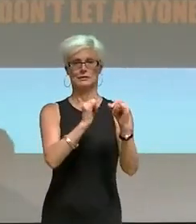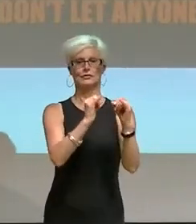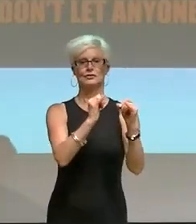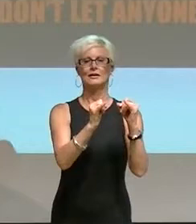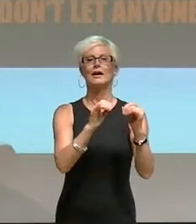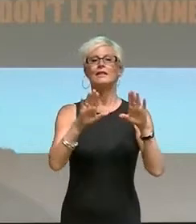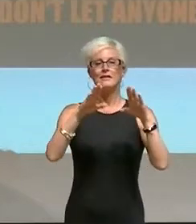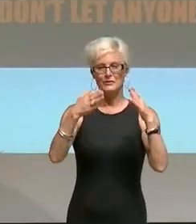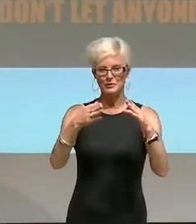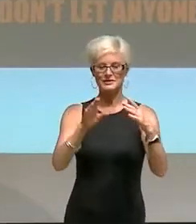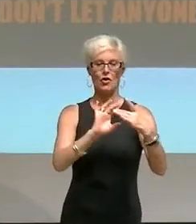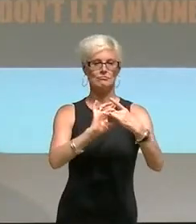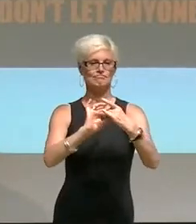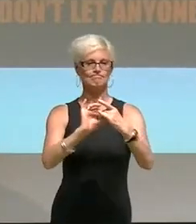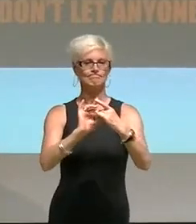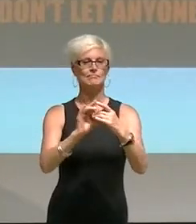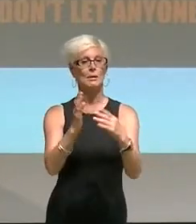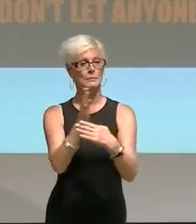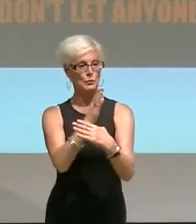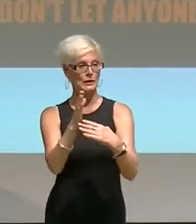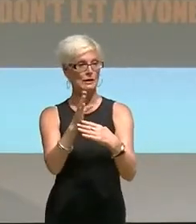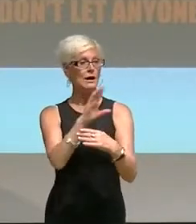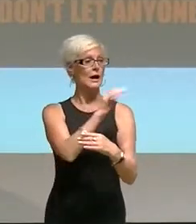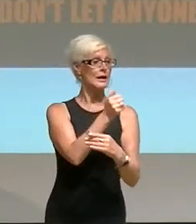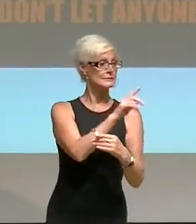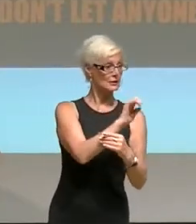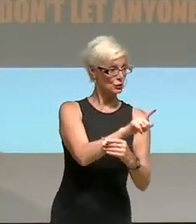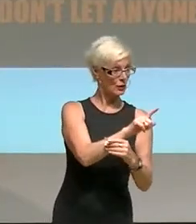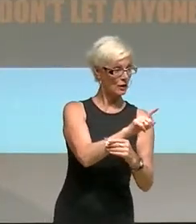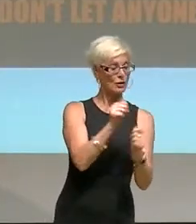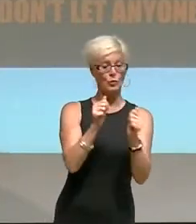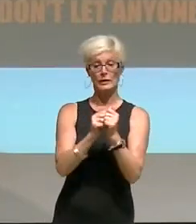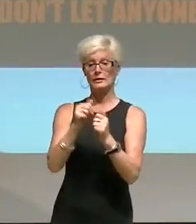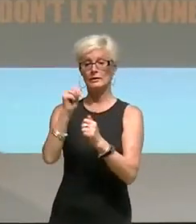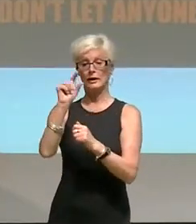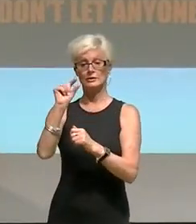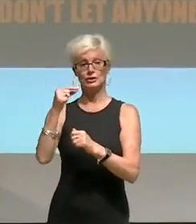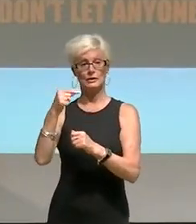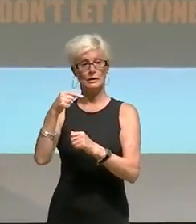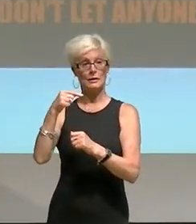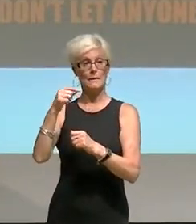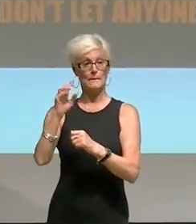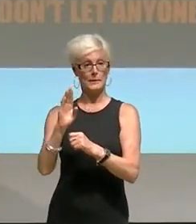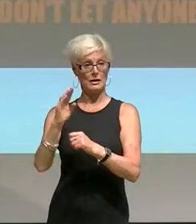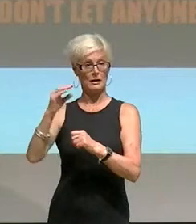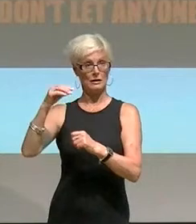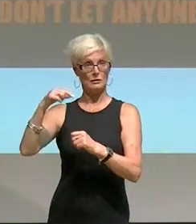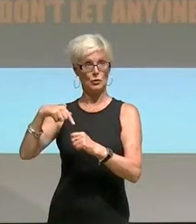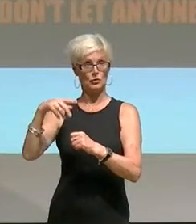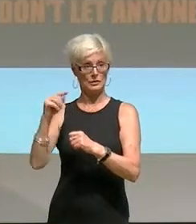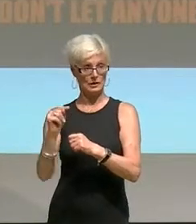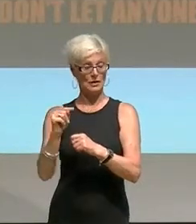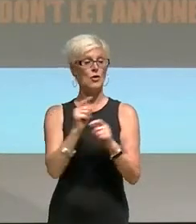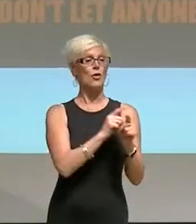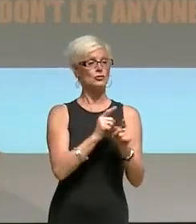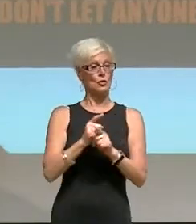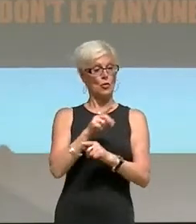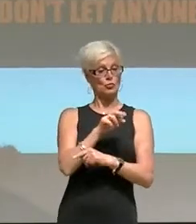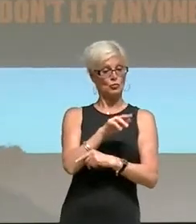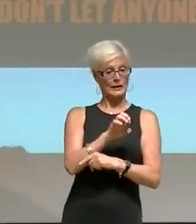interconnectedness of asexual experience with LGBTQ identification, race, gender and class.